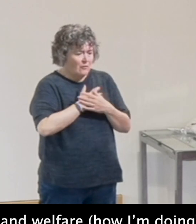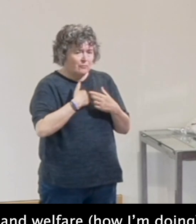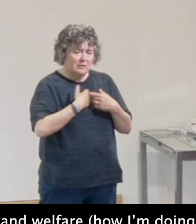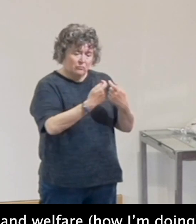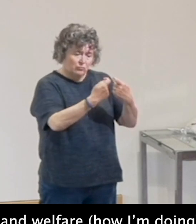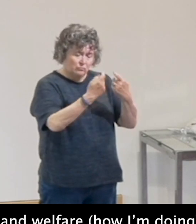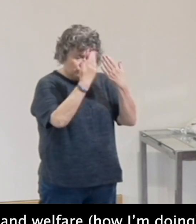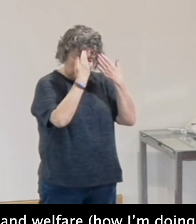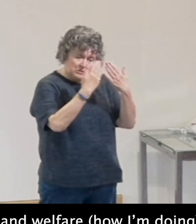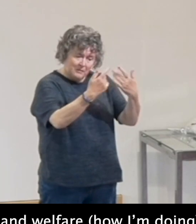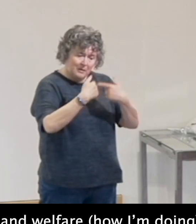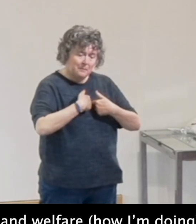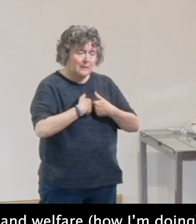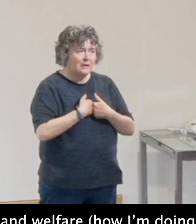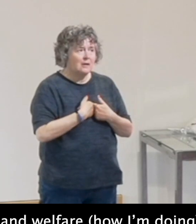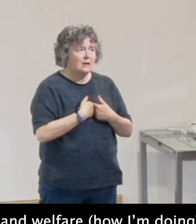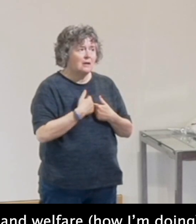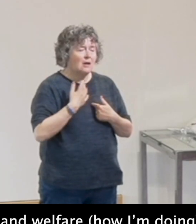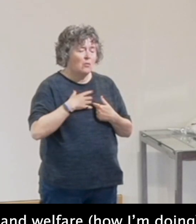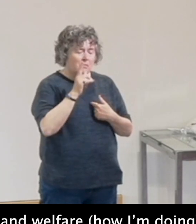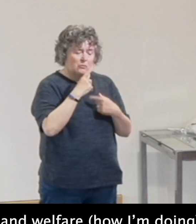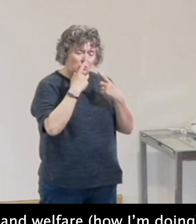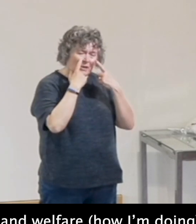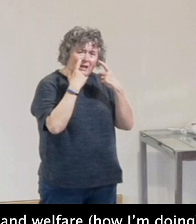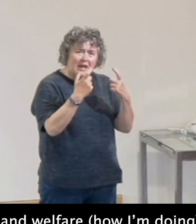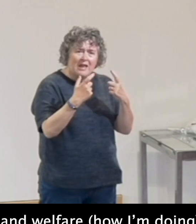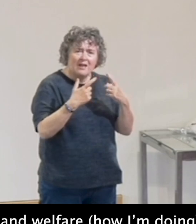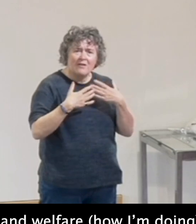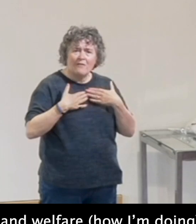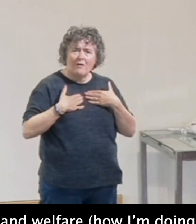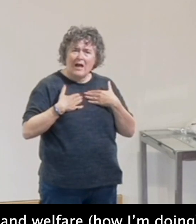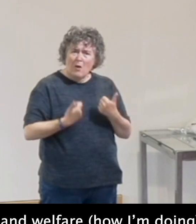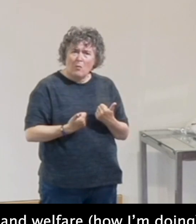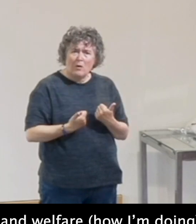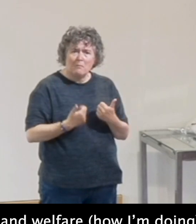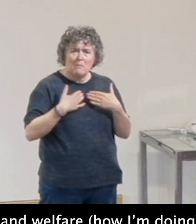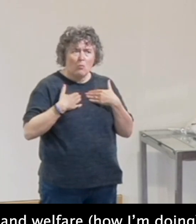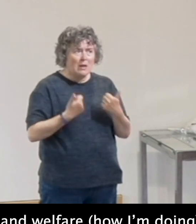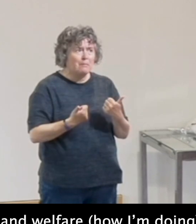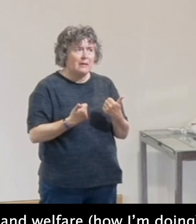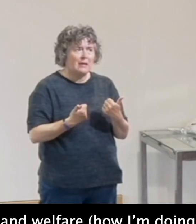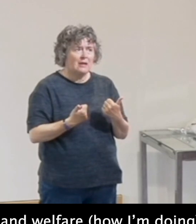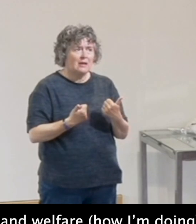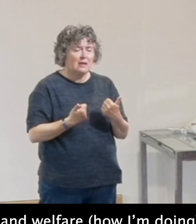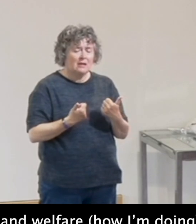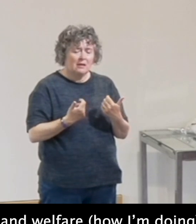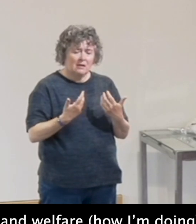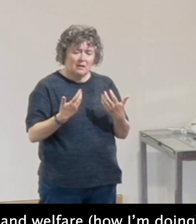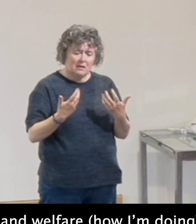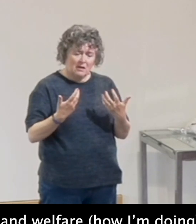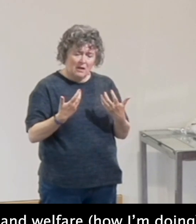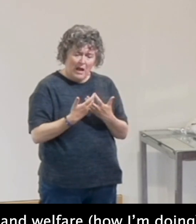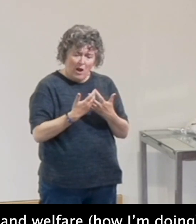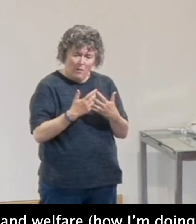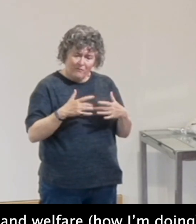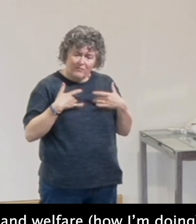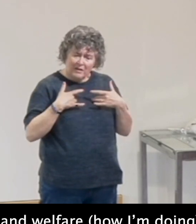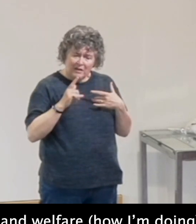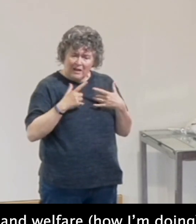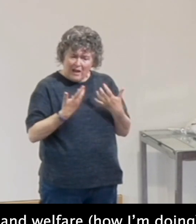I want people to care for my well-being, how I am, and my welfare,